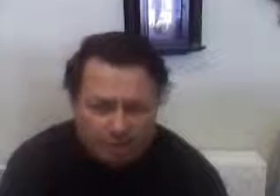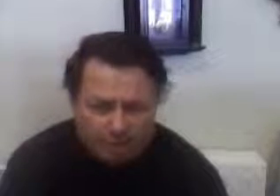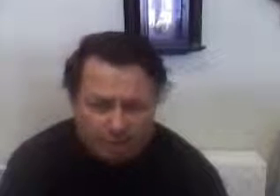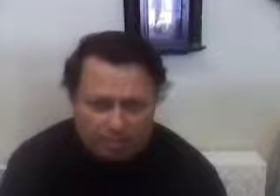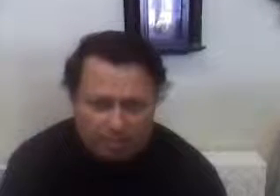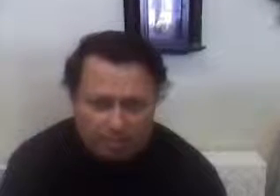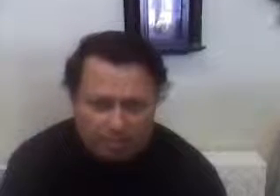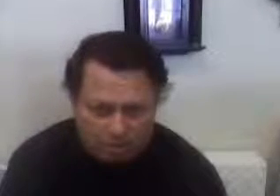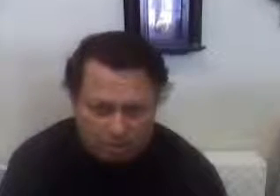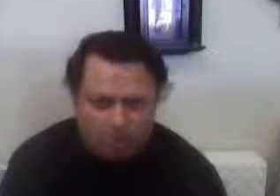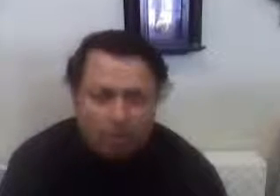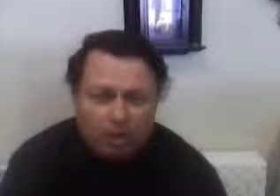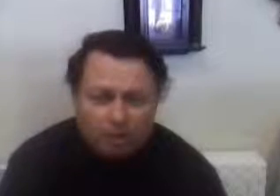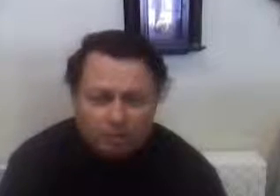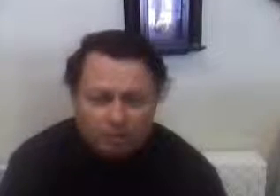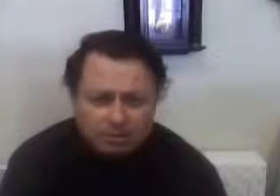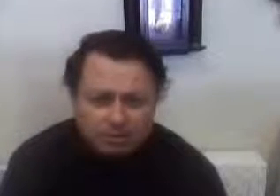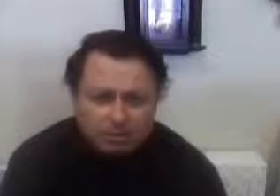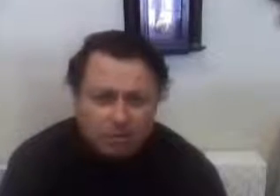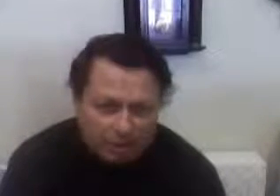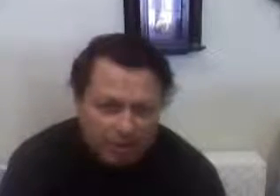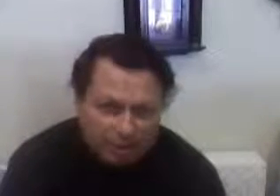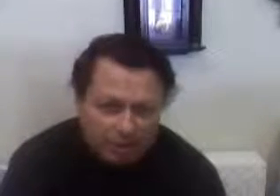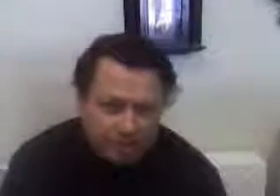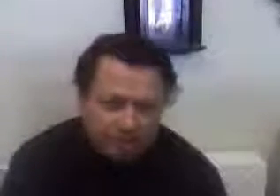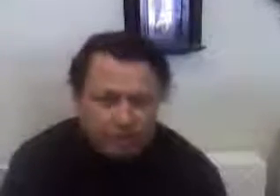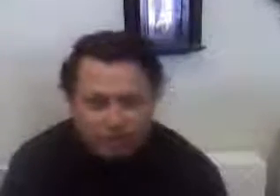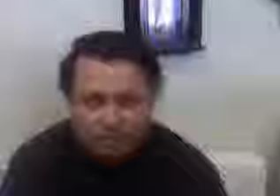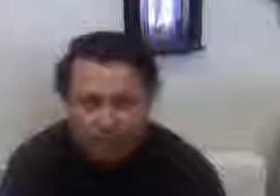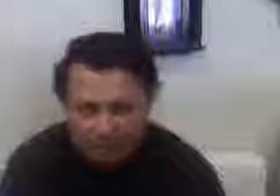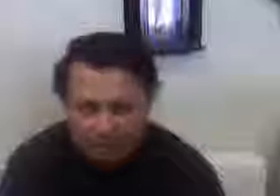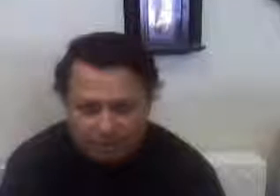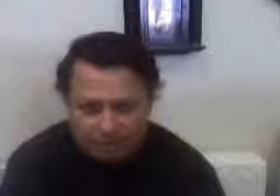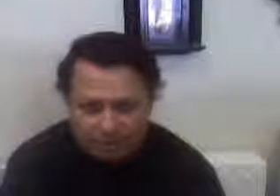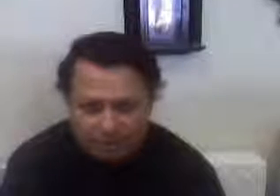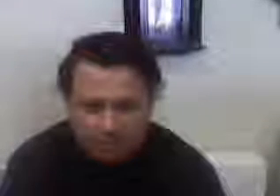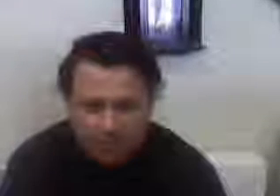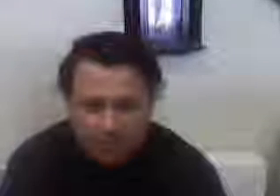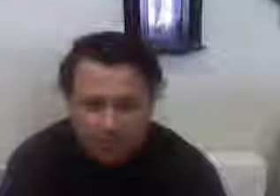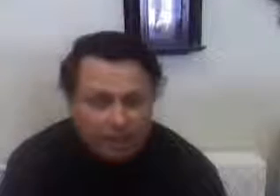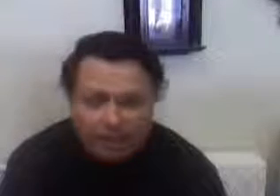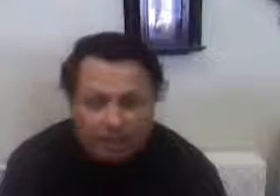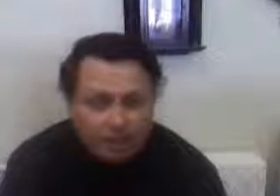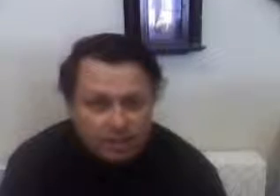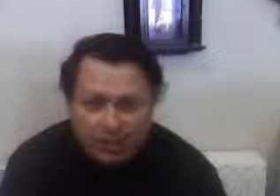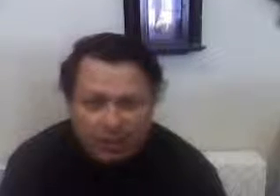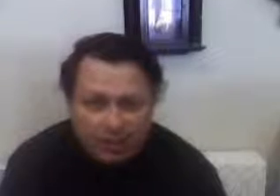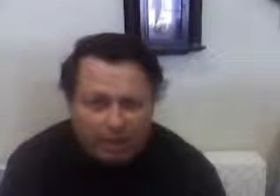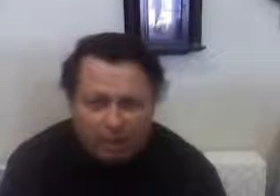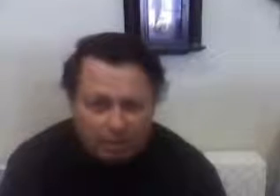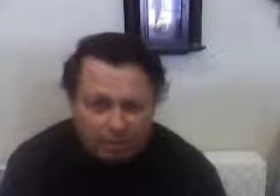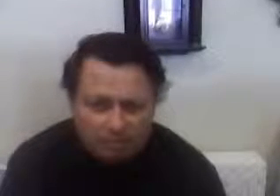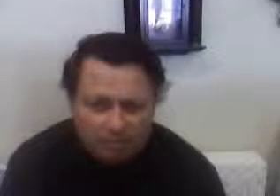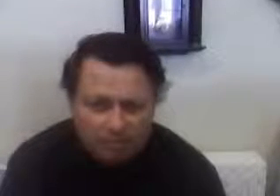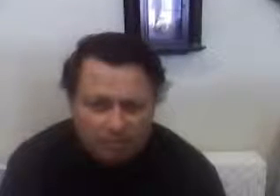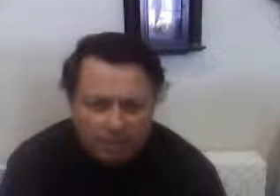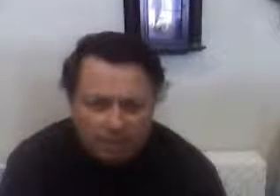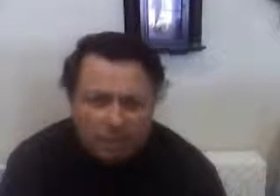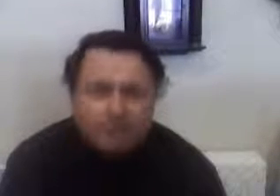Economics 201. Communism versus Capitalism. It isn't that way at all. It